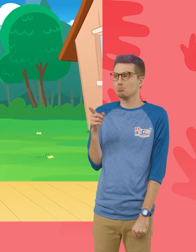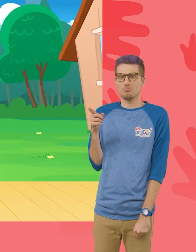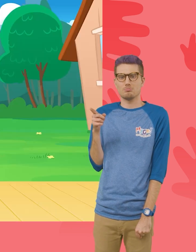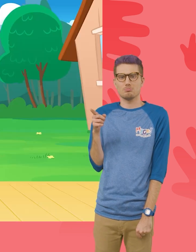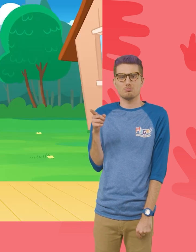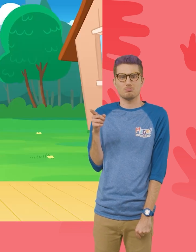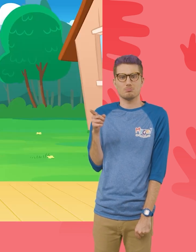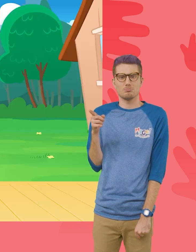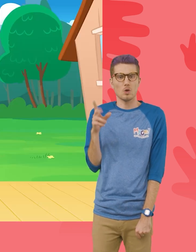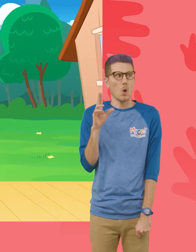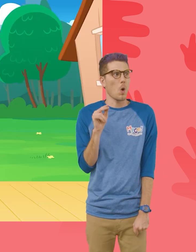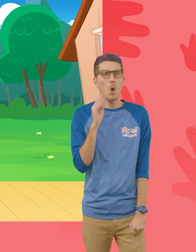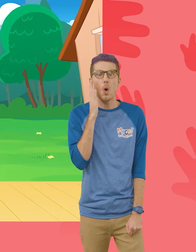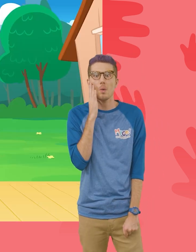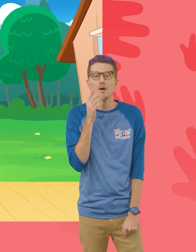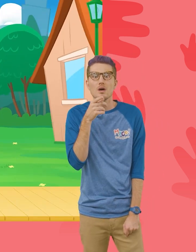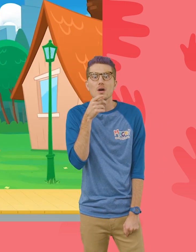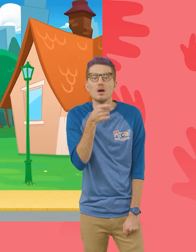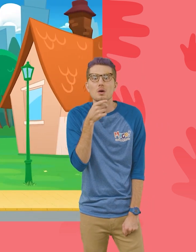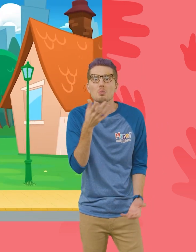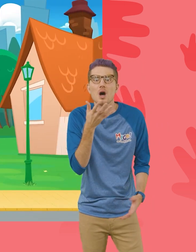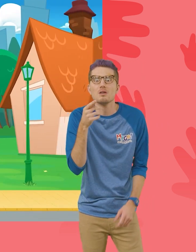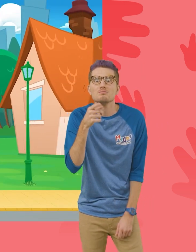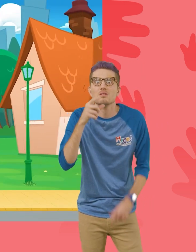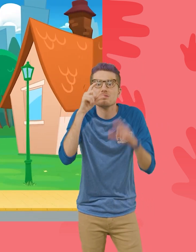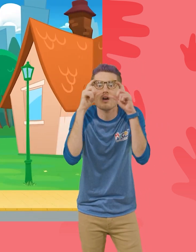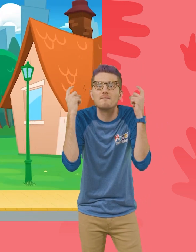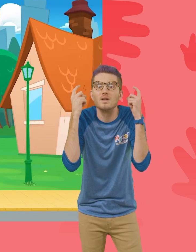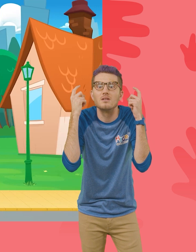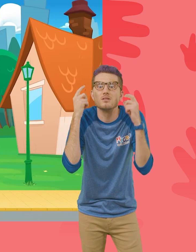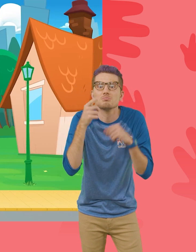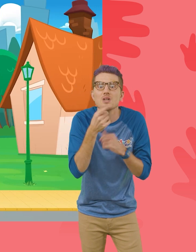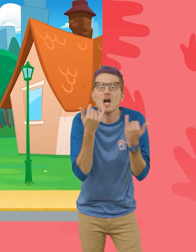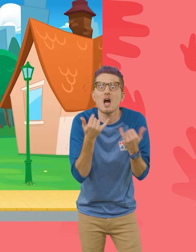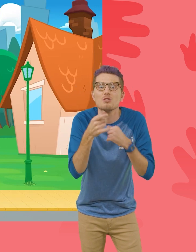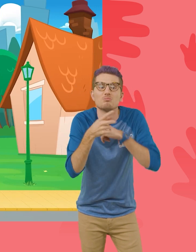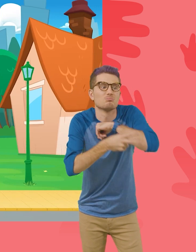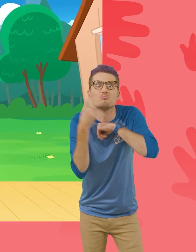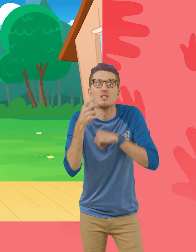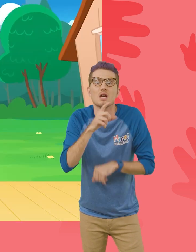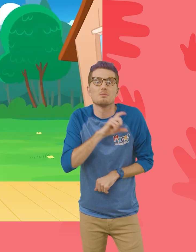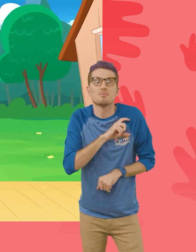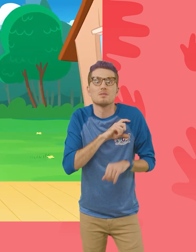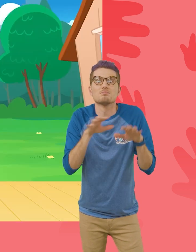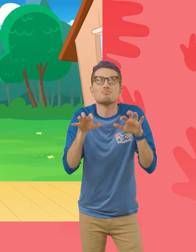Oh no! It's the chain of office bandits! Now they're stealing the police officer's clothes!